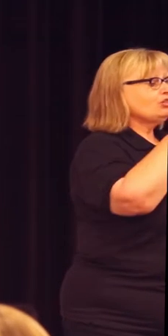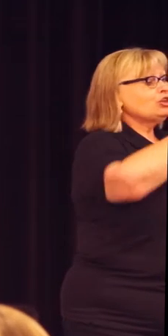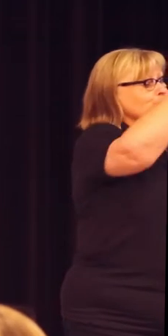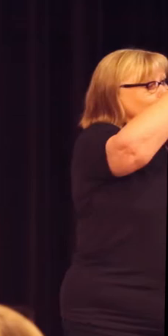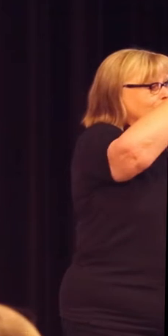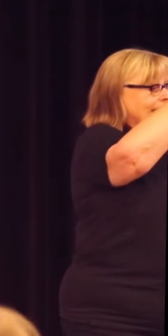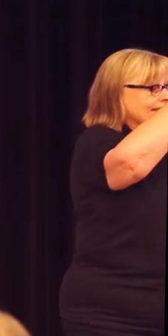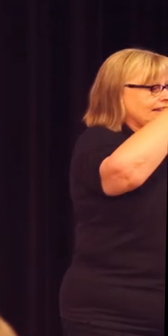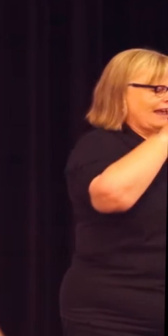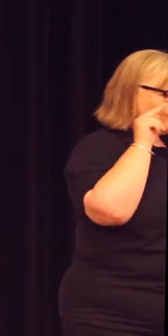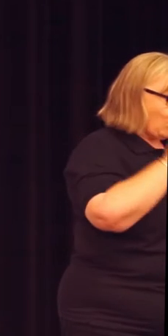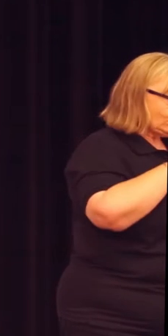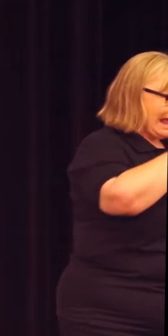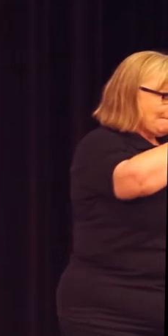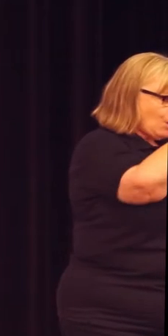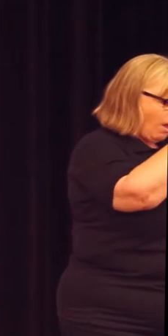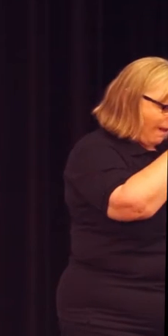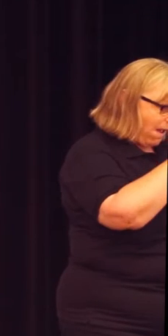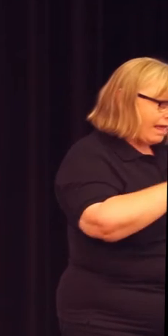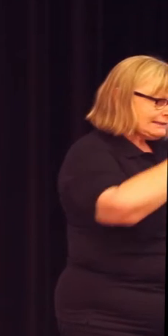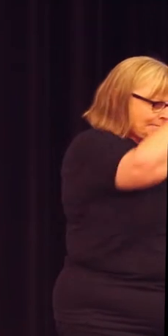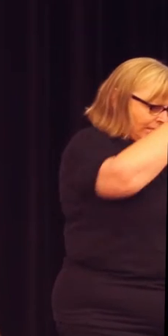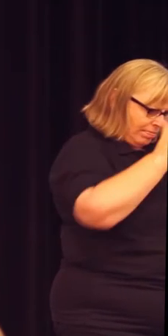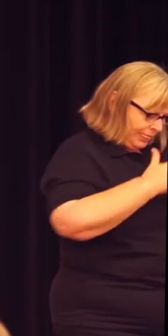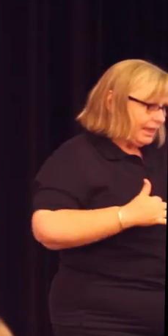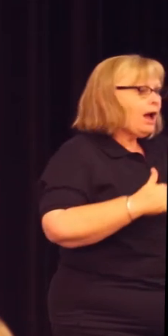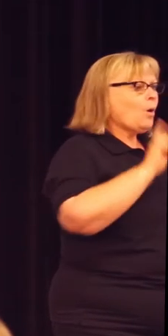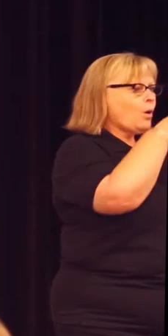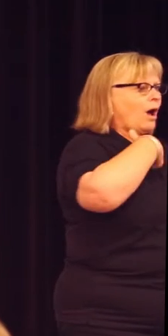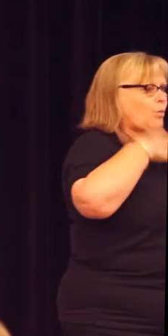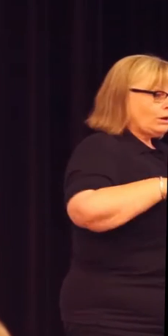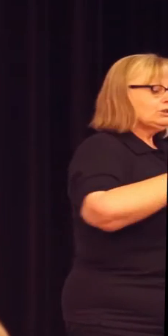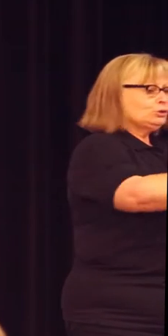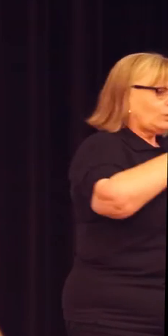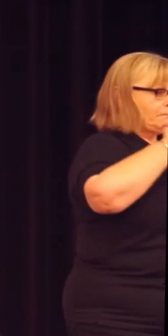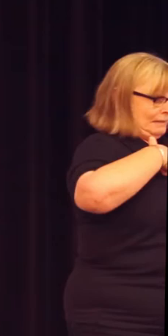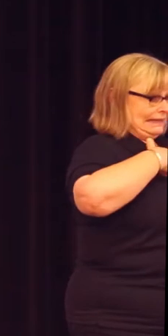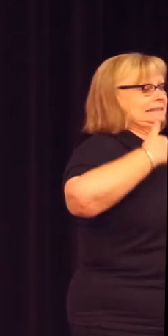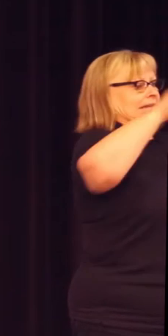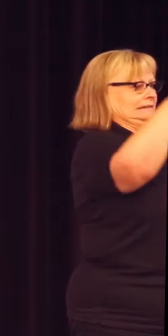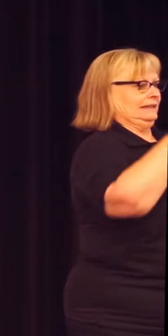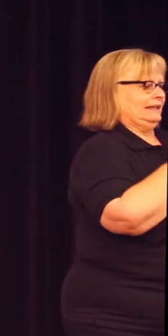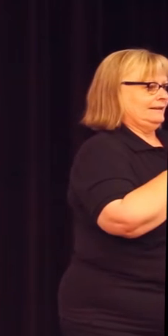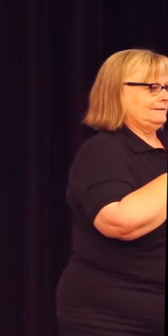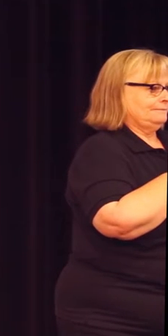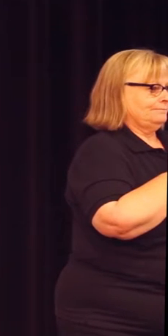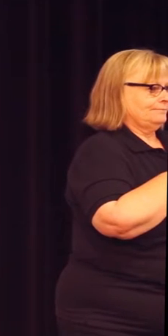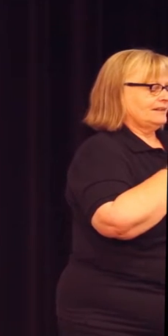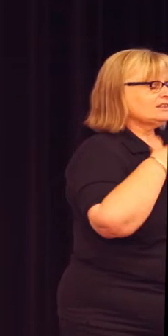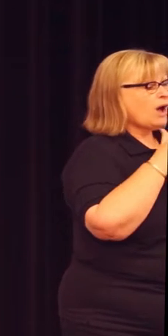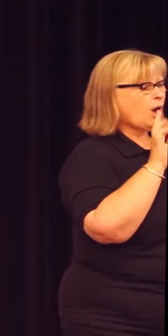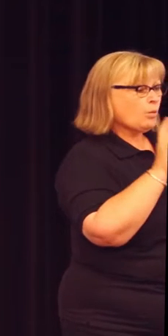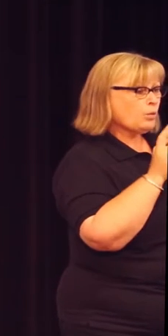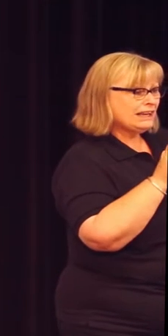into pieces that they choose to help them succeed as learners. I wish